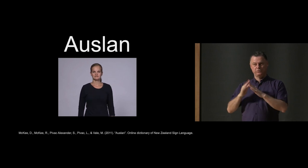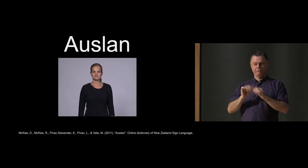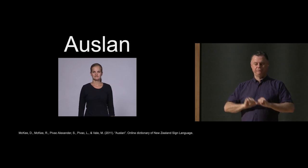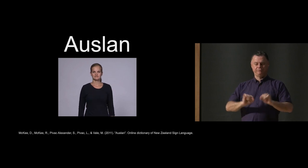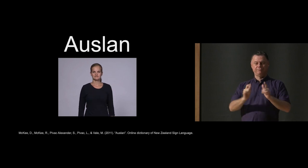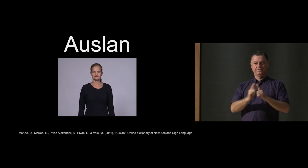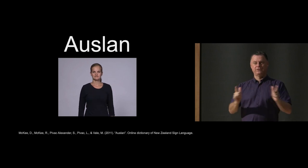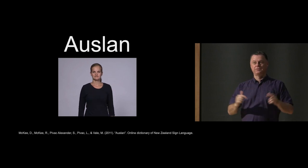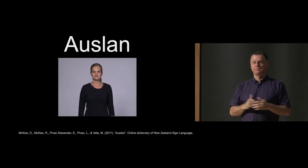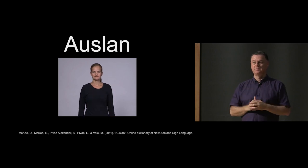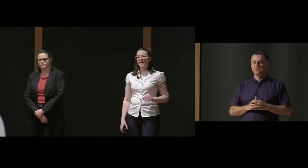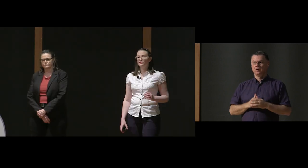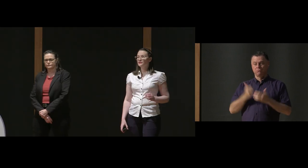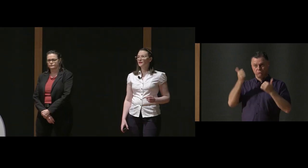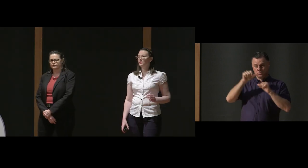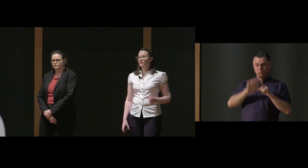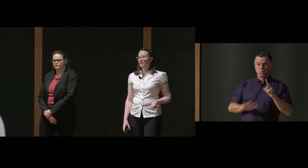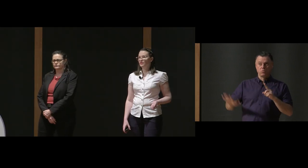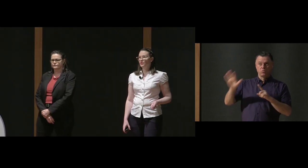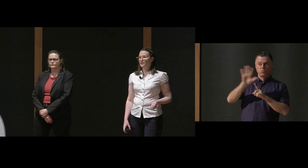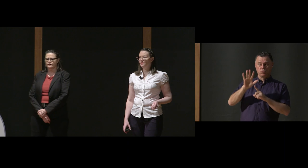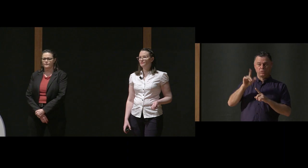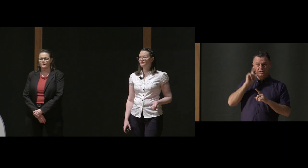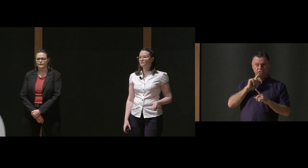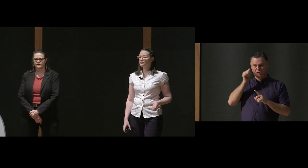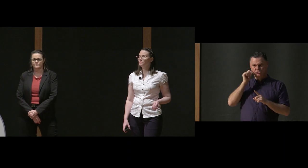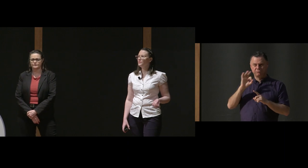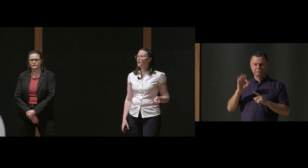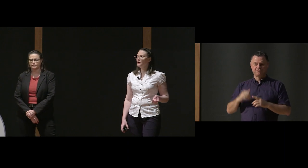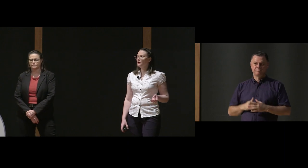community, is not widely known outside of the deaf community.